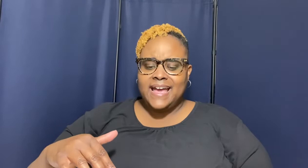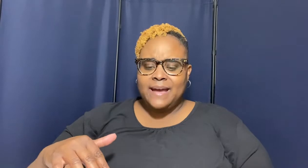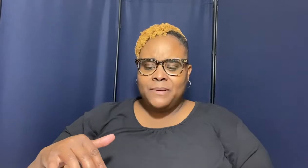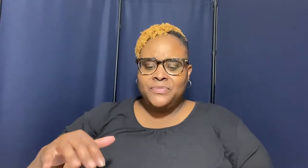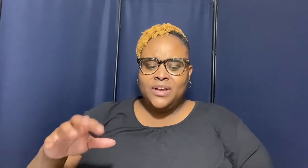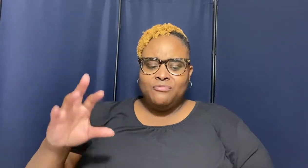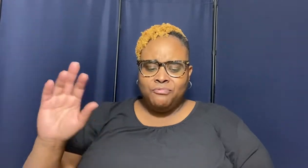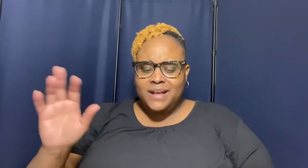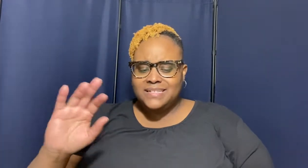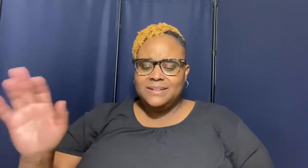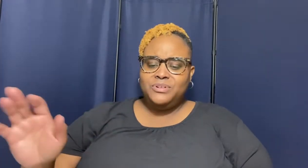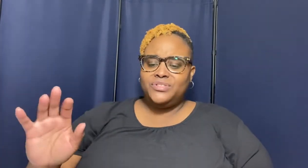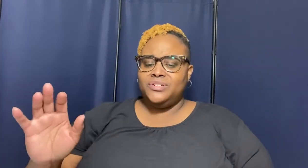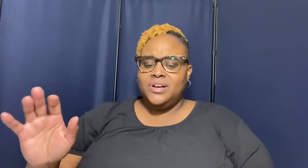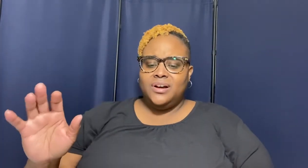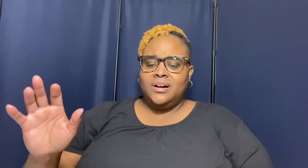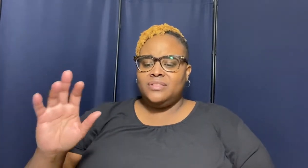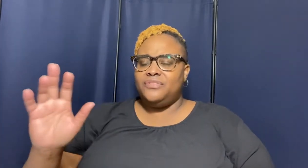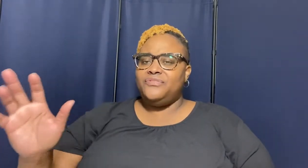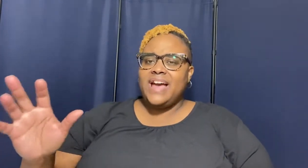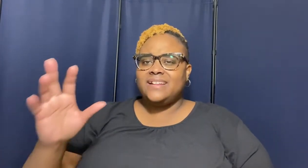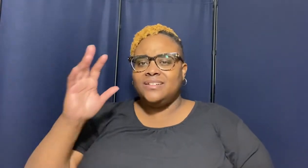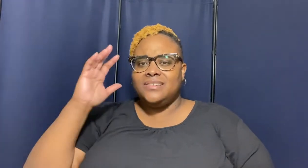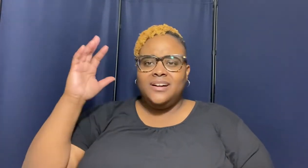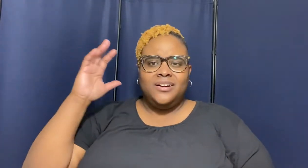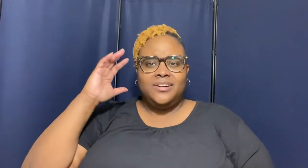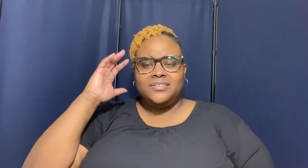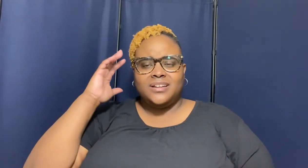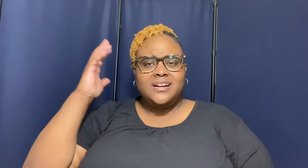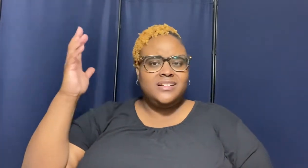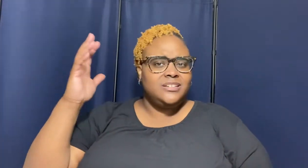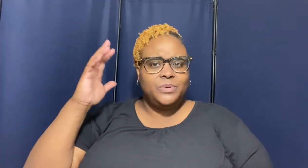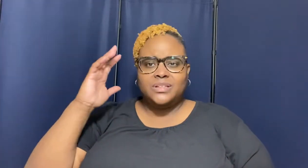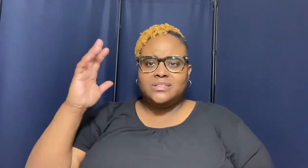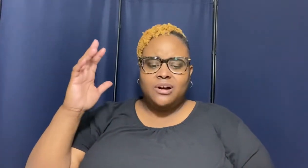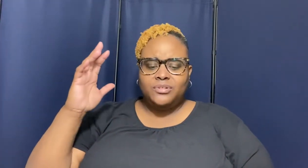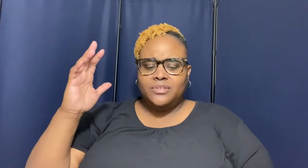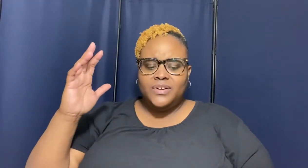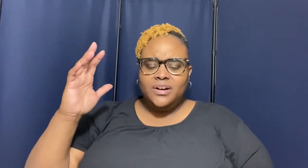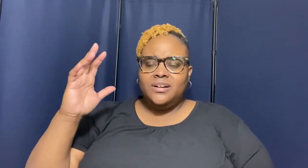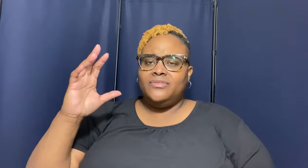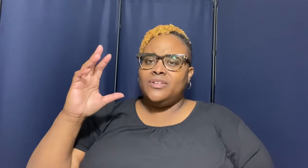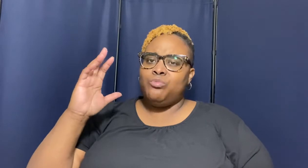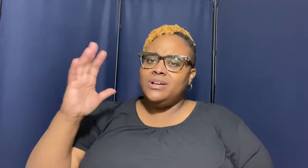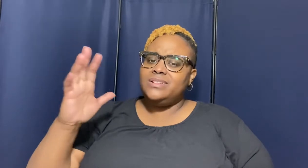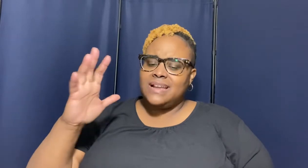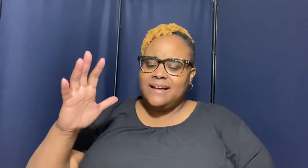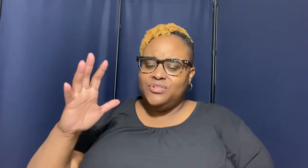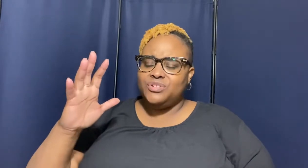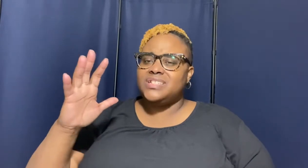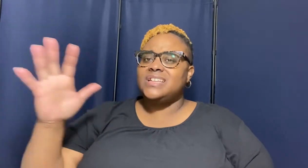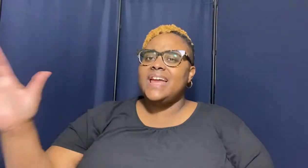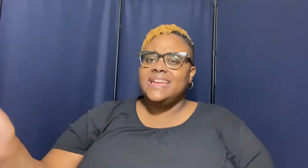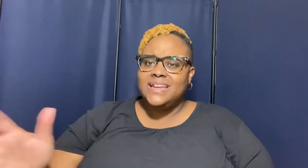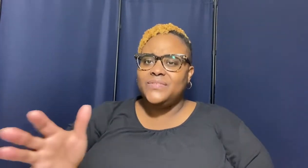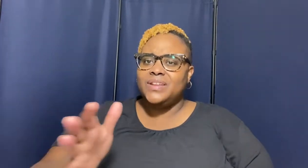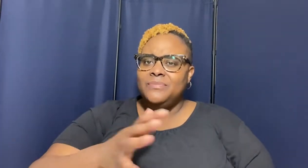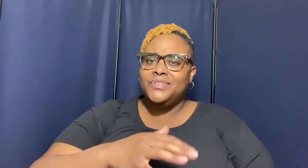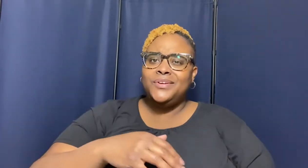happened wrestling with the uh the fact of uh the concept of the thought of of whether or not you're saved you